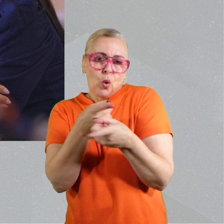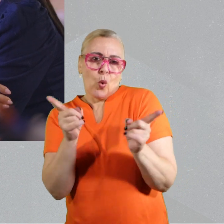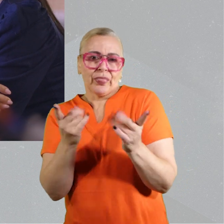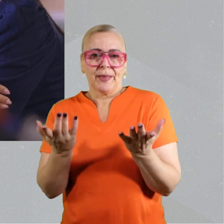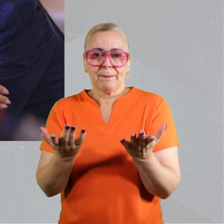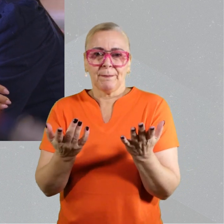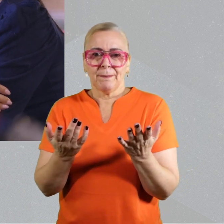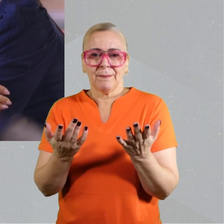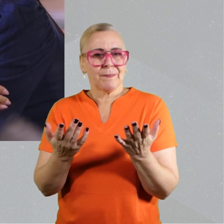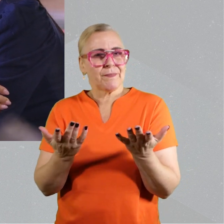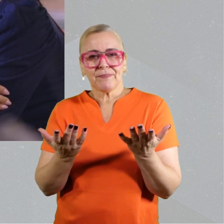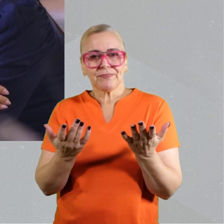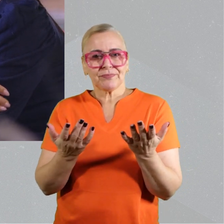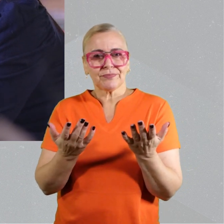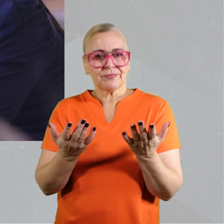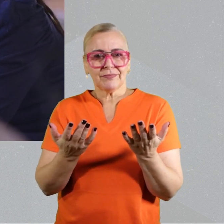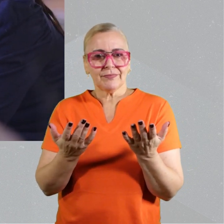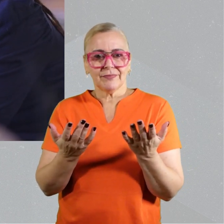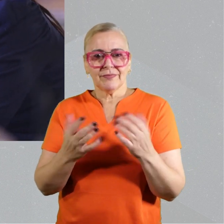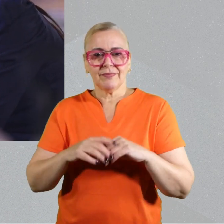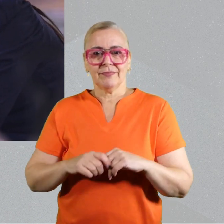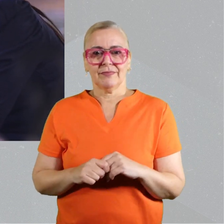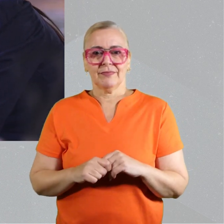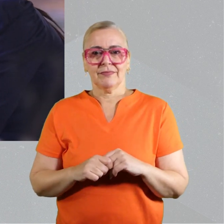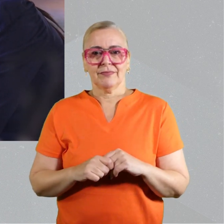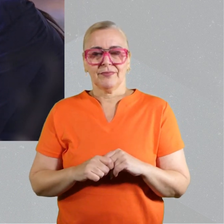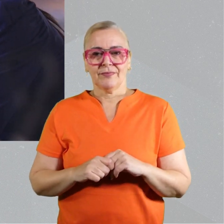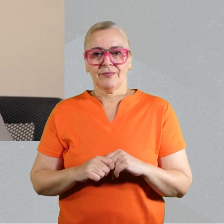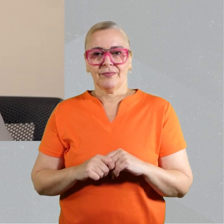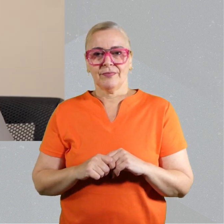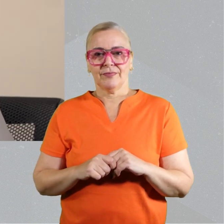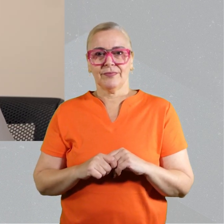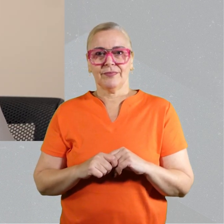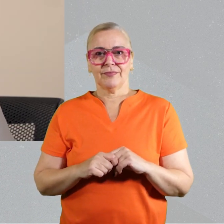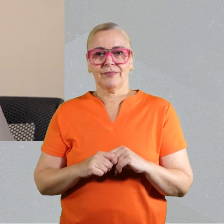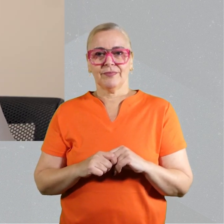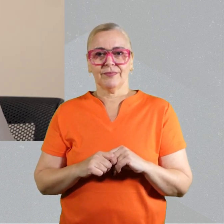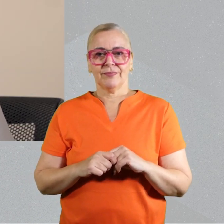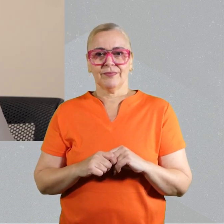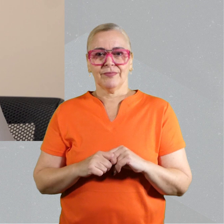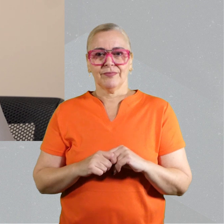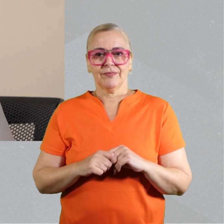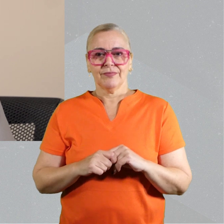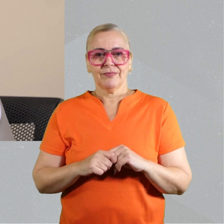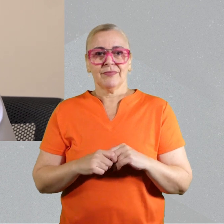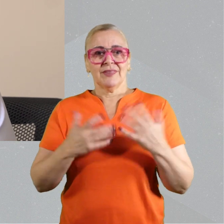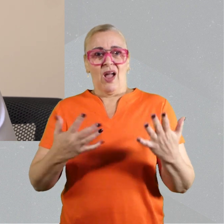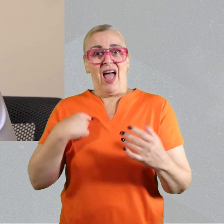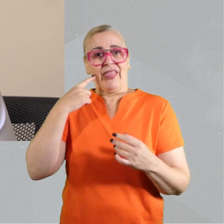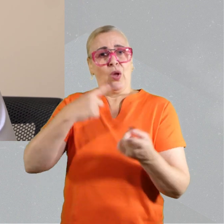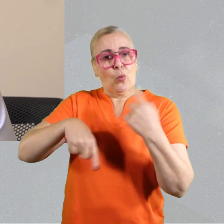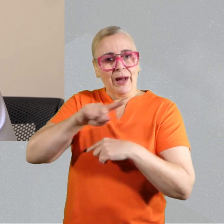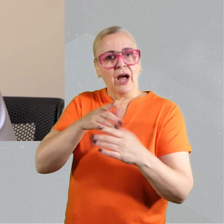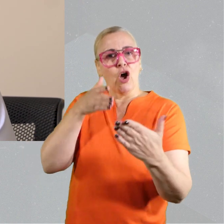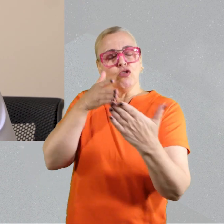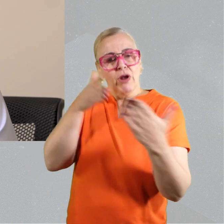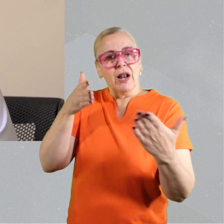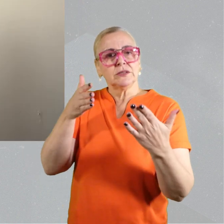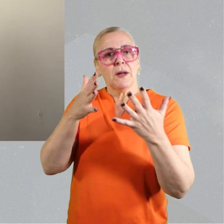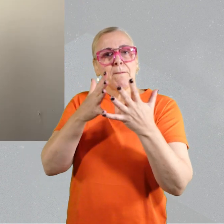We used to have a relatively patronizing attitude in medical research, where we just expected people to come along. We